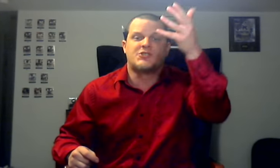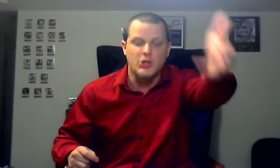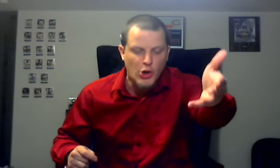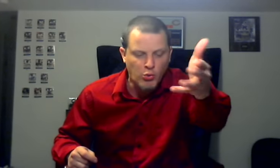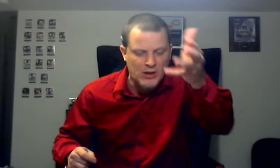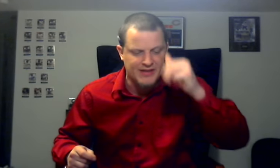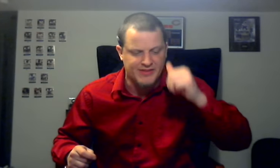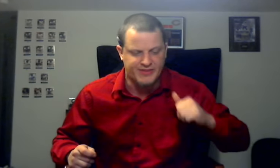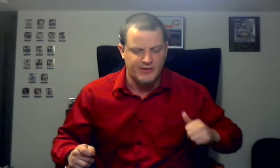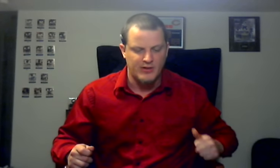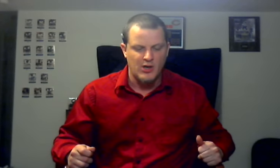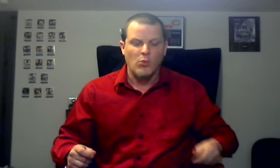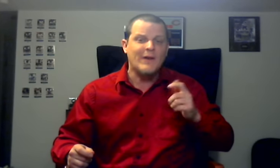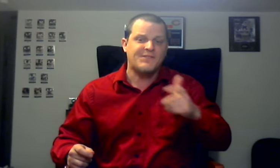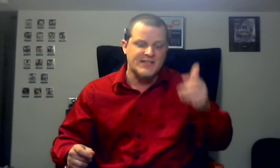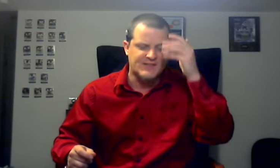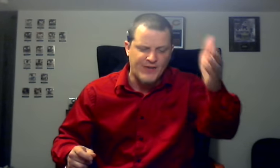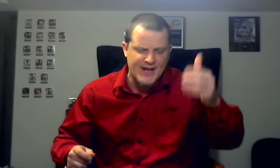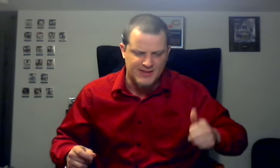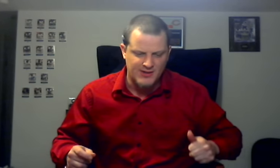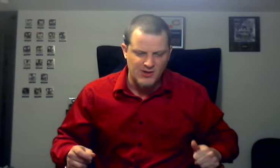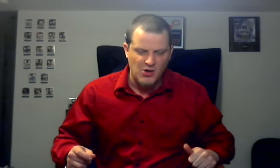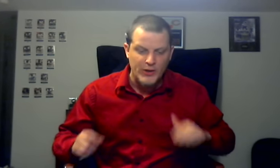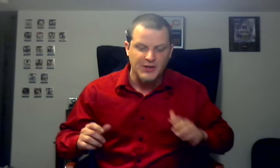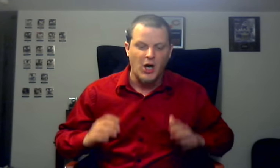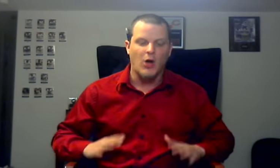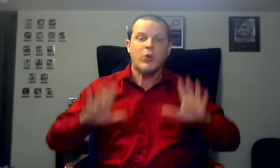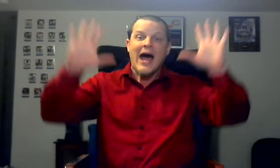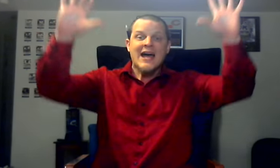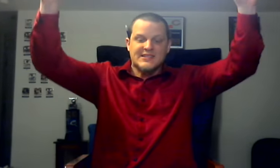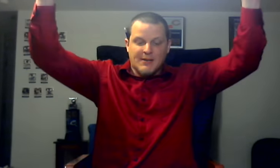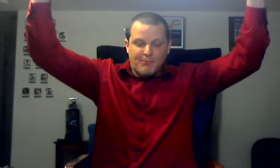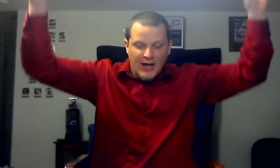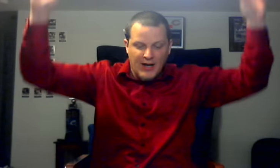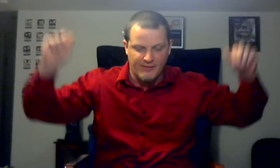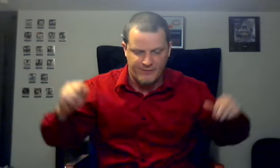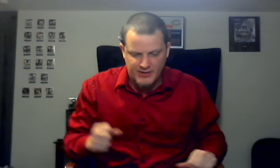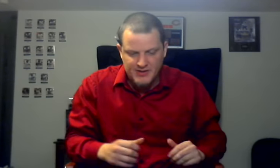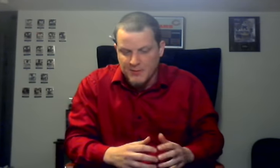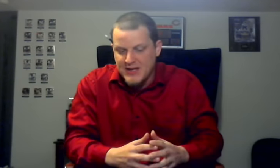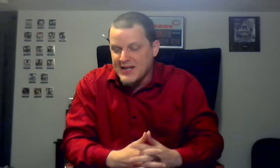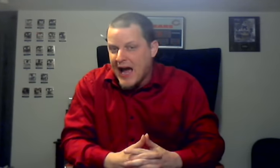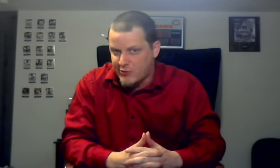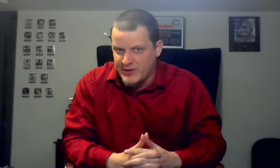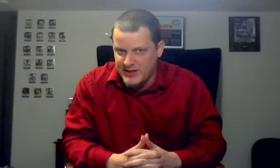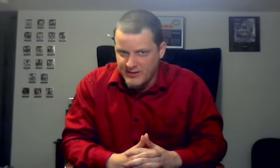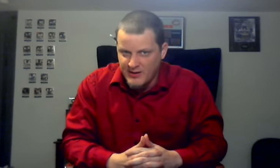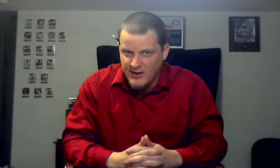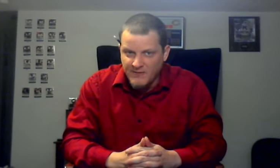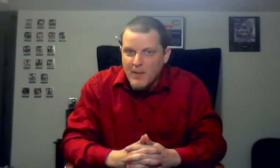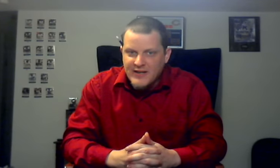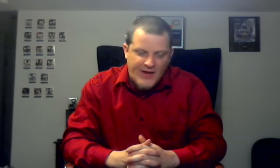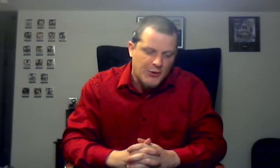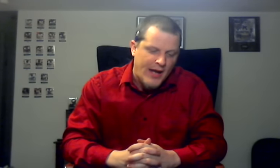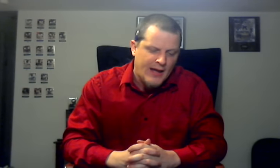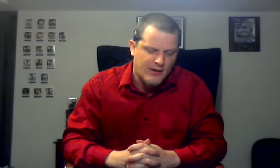come to you with. With this faith, we can all rise above the mediocrity of main event or hell.